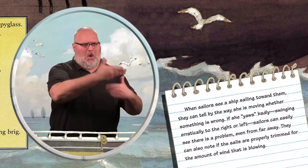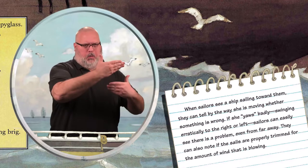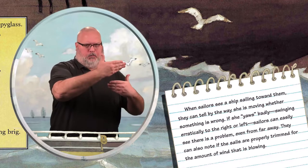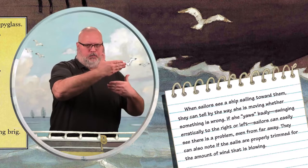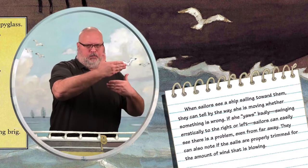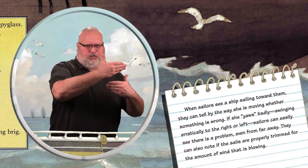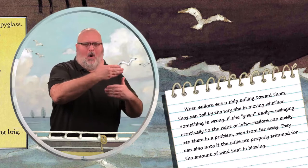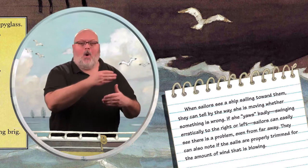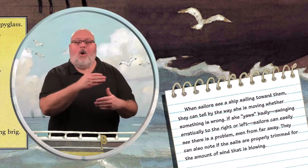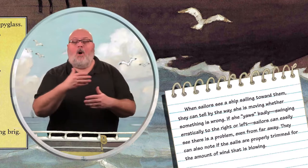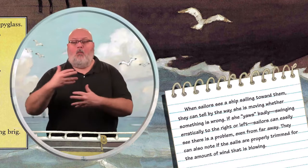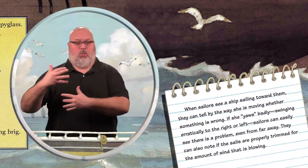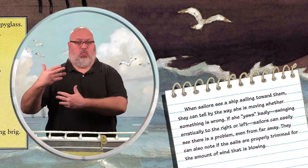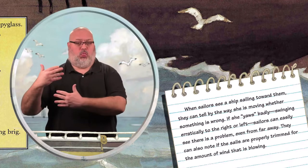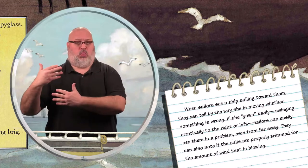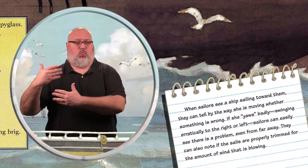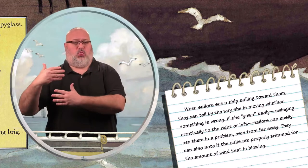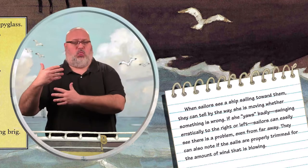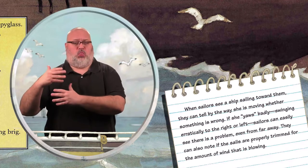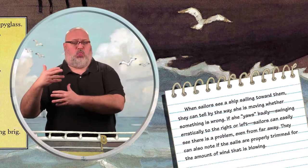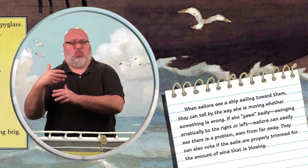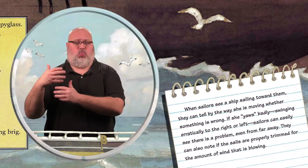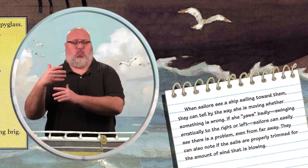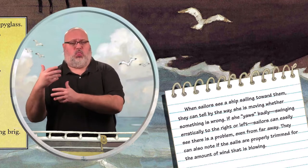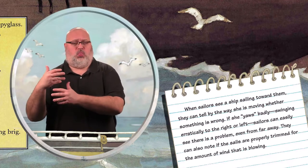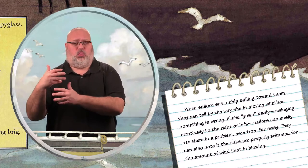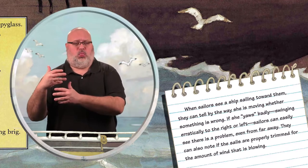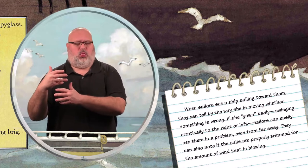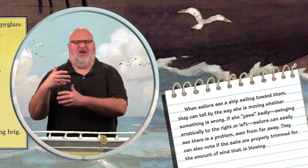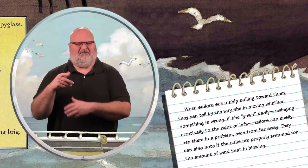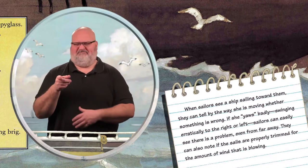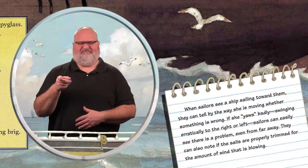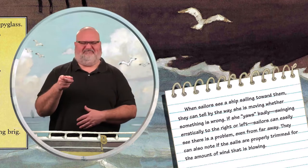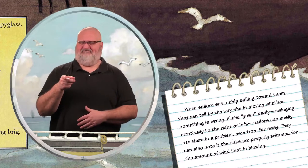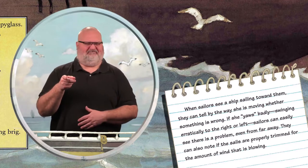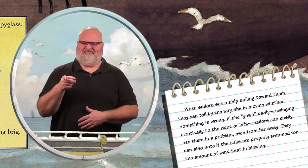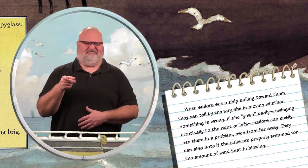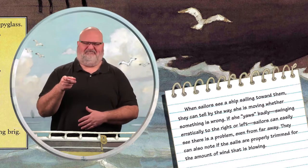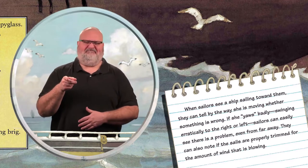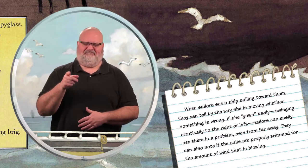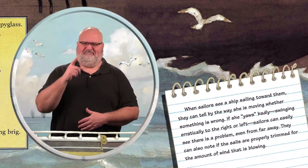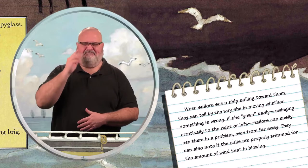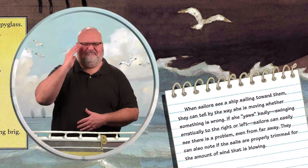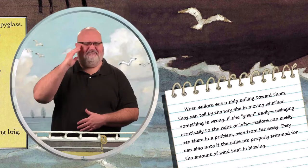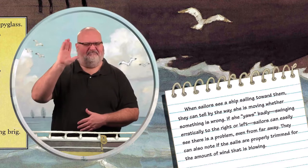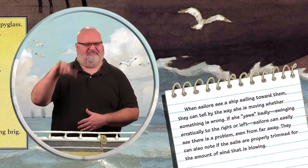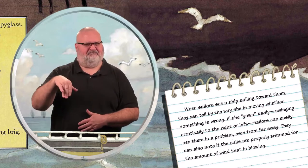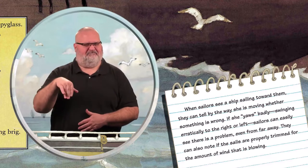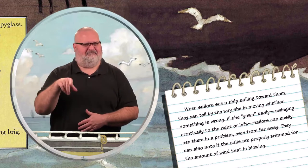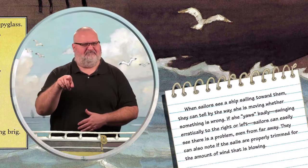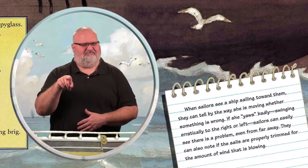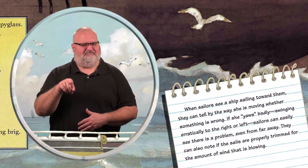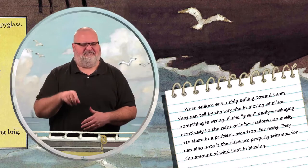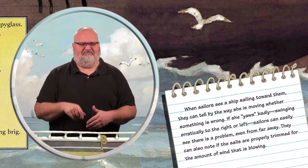from far away. They can also note if the sails are properly trimmed for the amount of wind that is blowing.